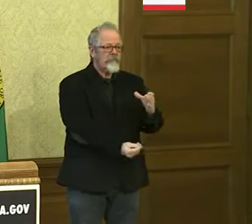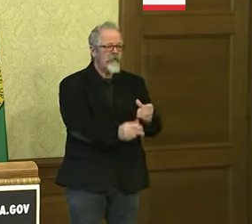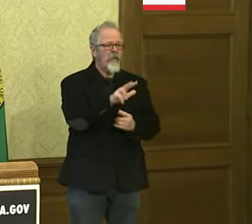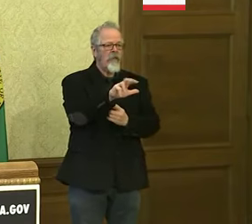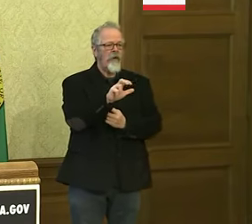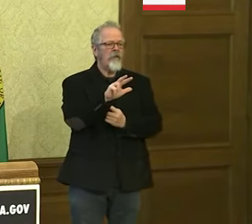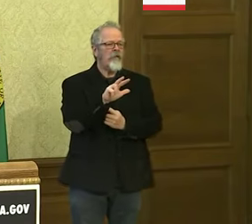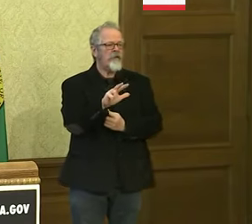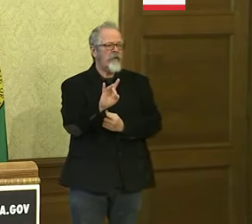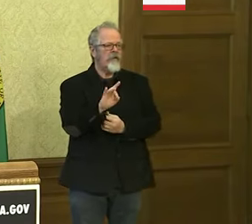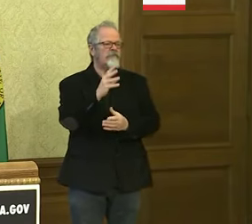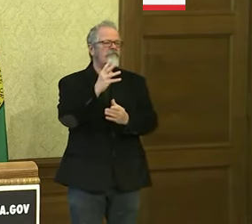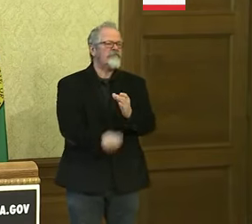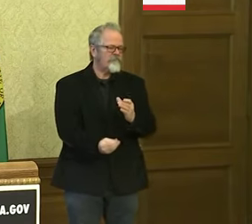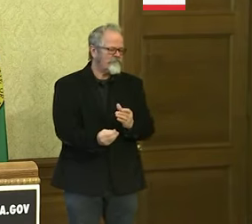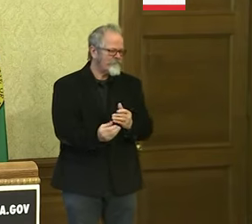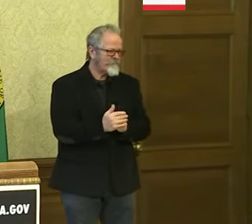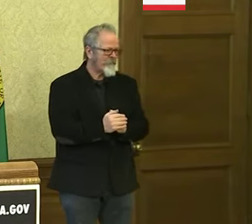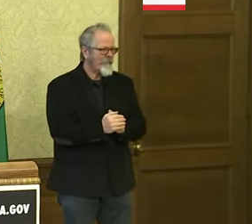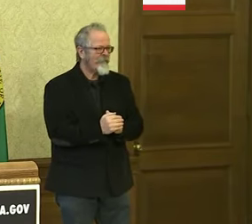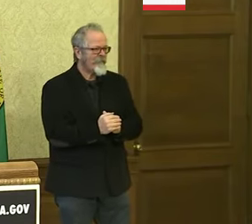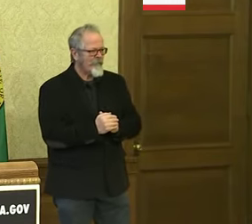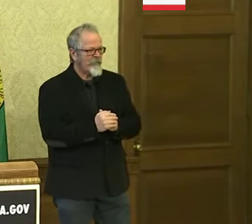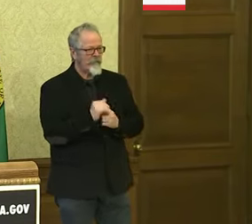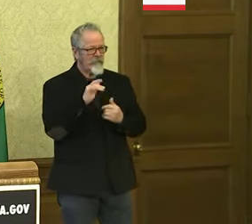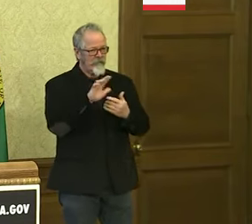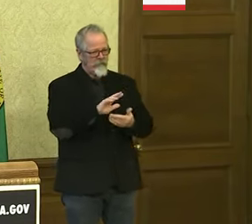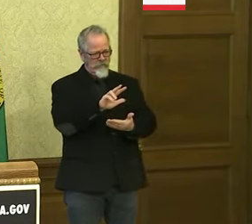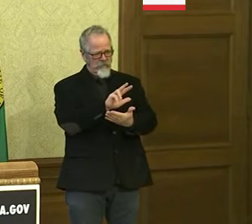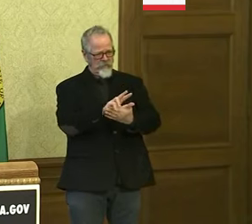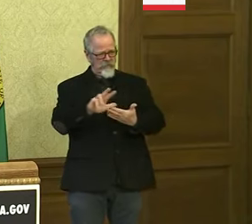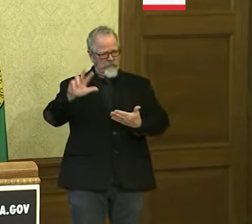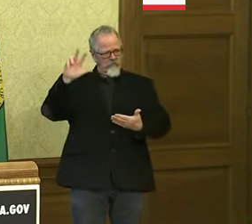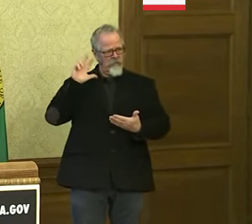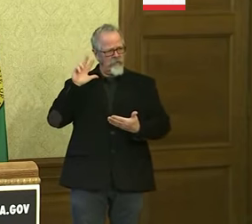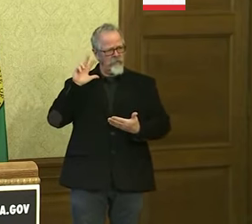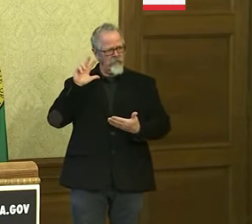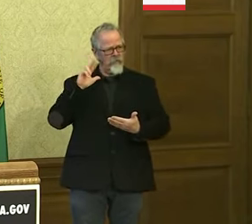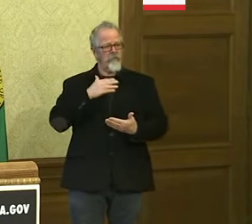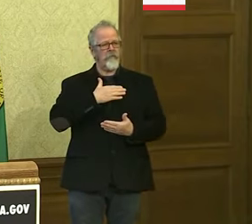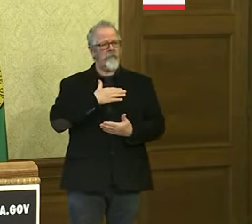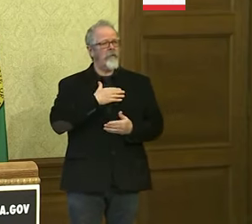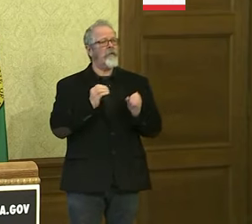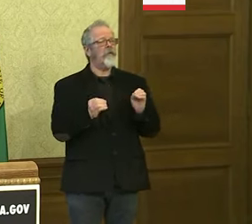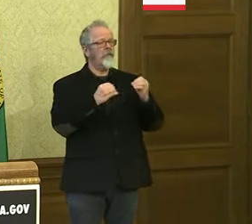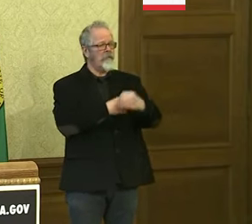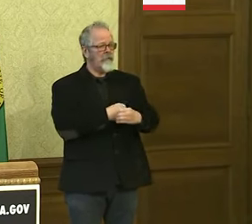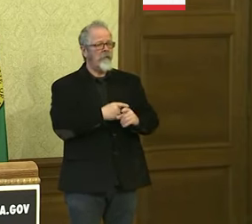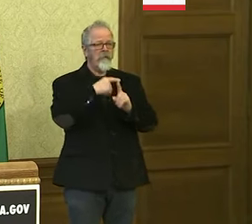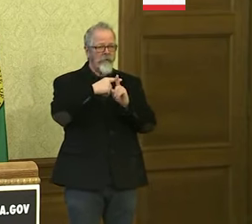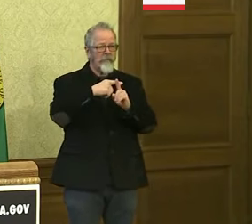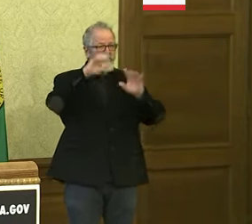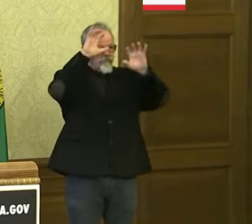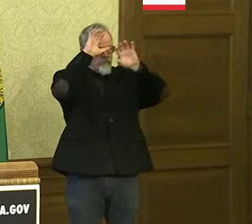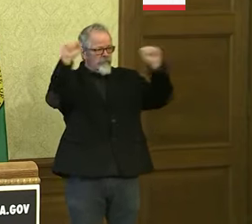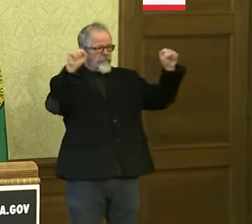A little over three weeks ago, my office, along with Superintendent Rechdahl, who has joined me today, closed our on-site K